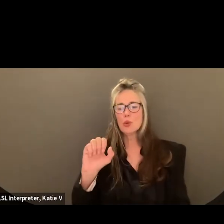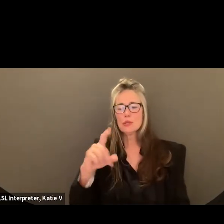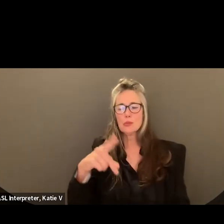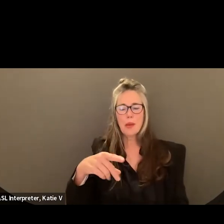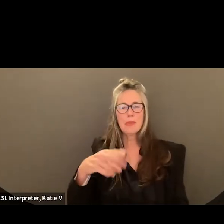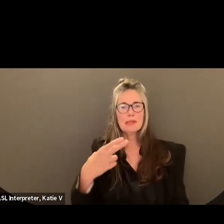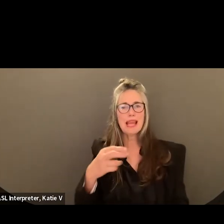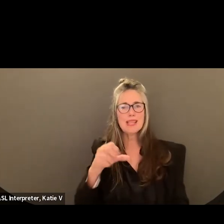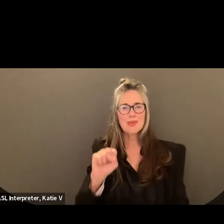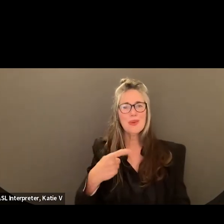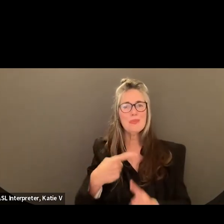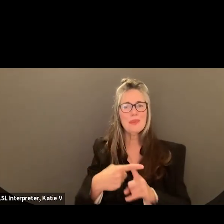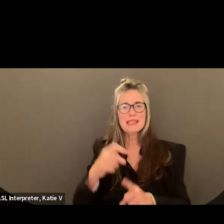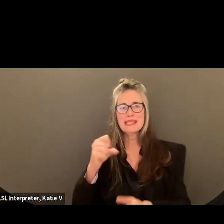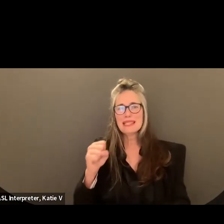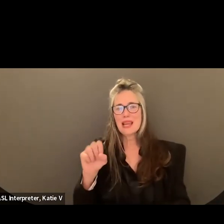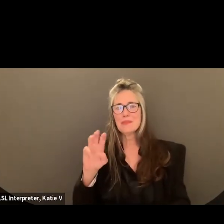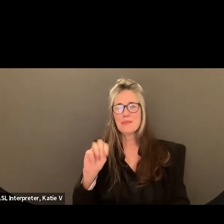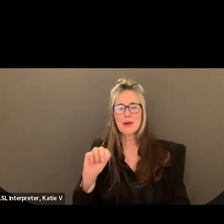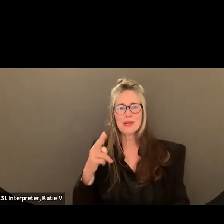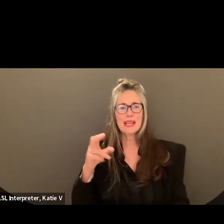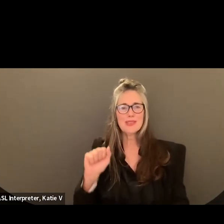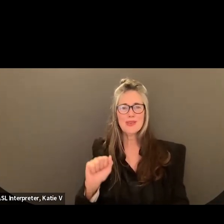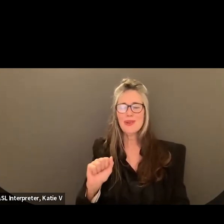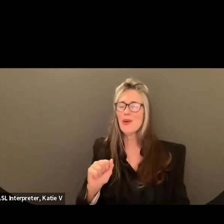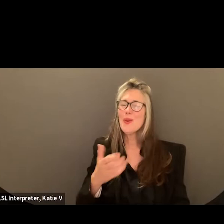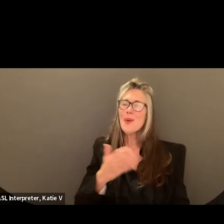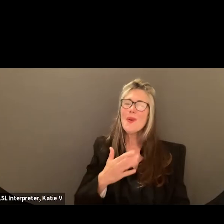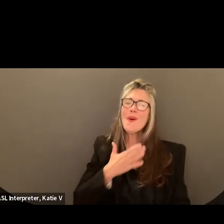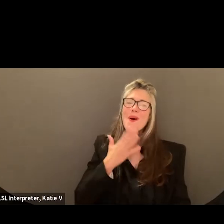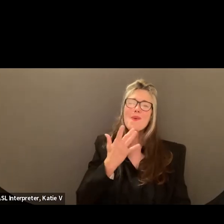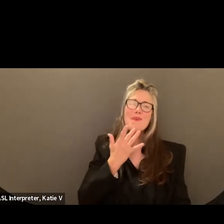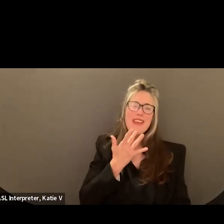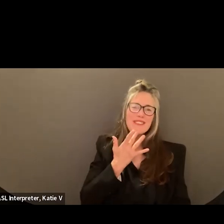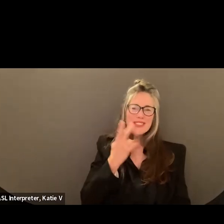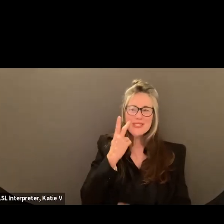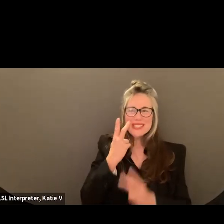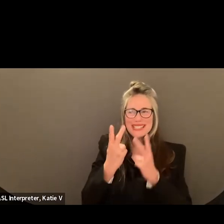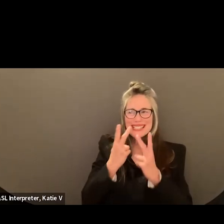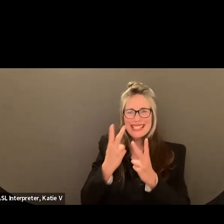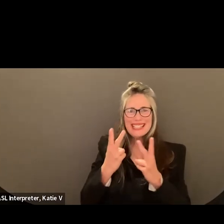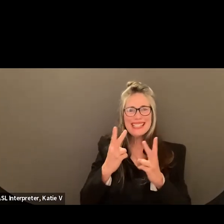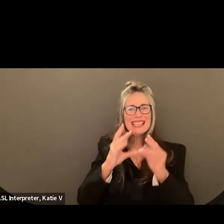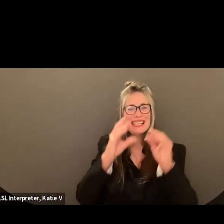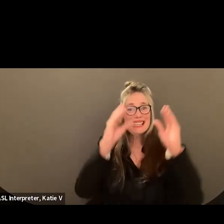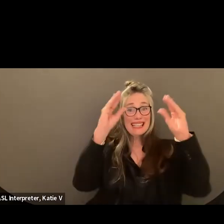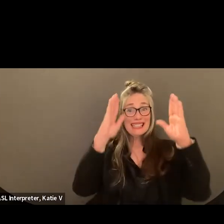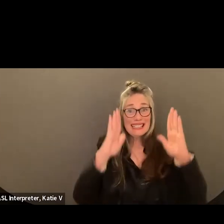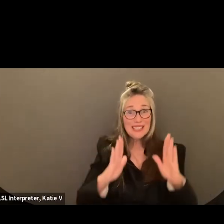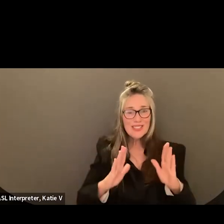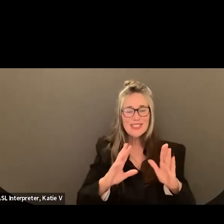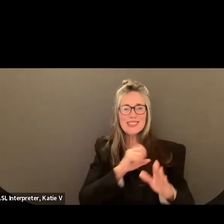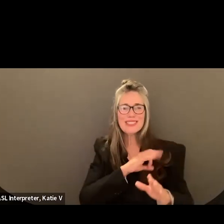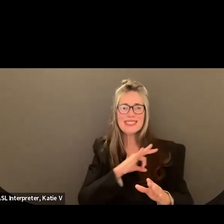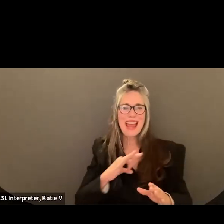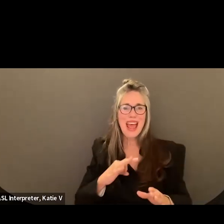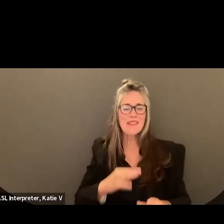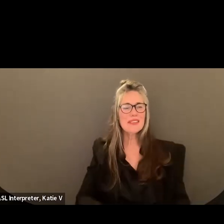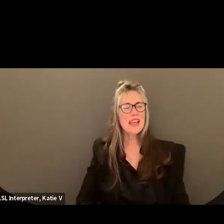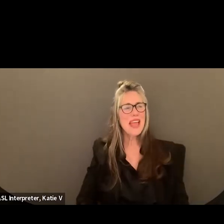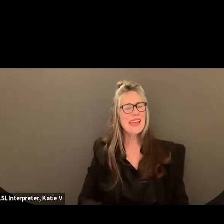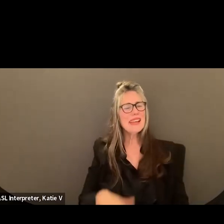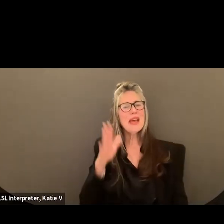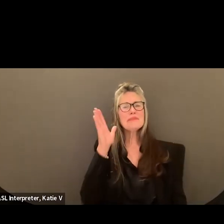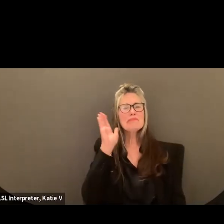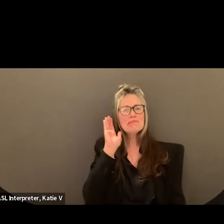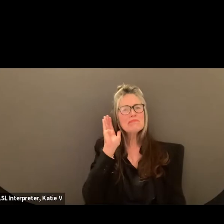favorite part is seeing the teachers there seeing the staff and getting to know them and listening to their hopes their aspirations and their